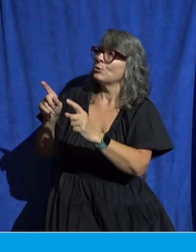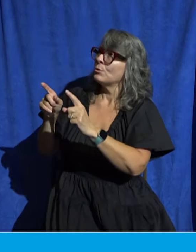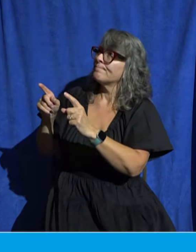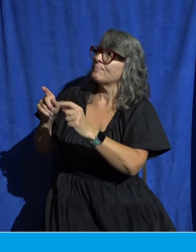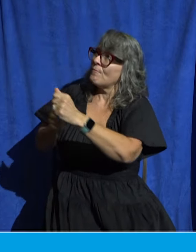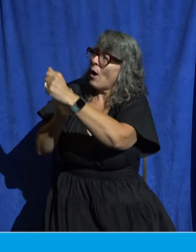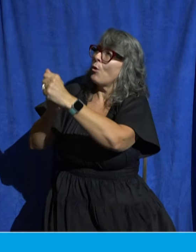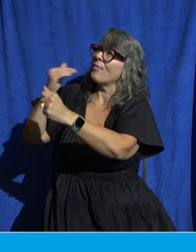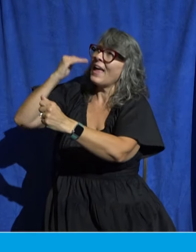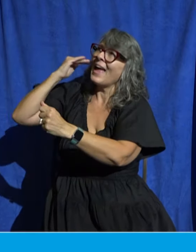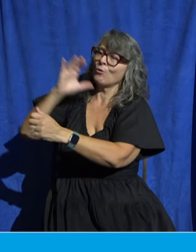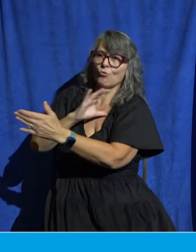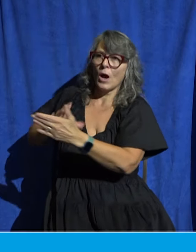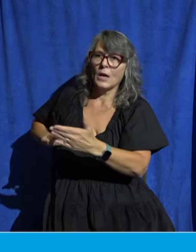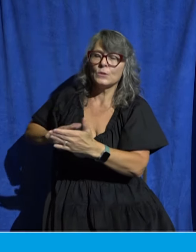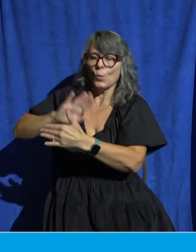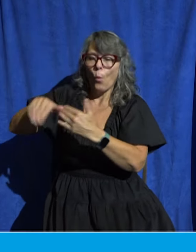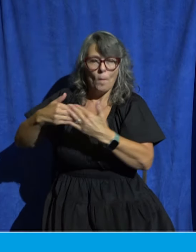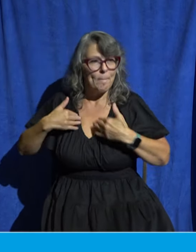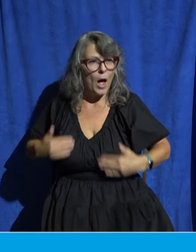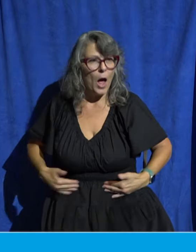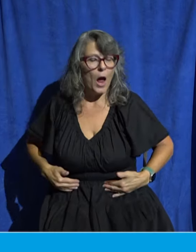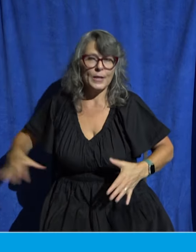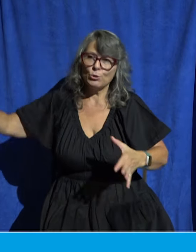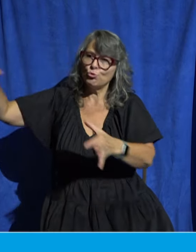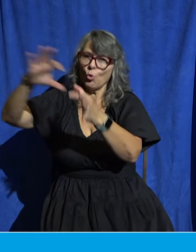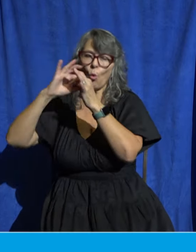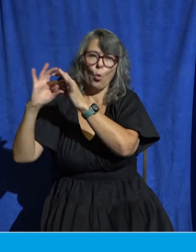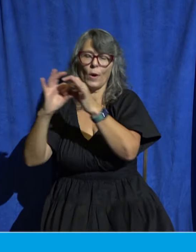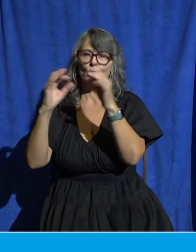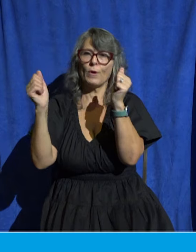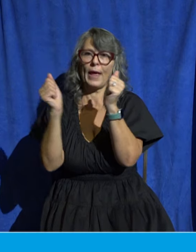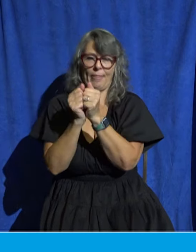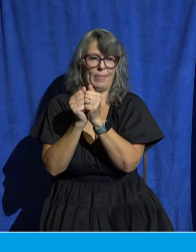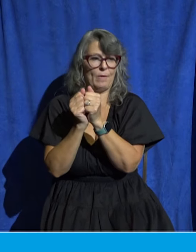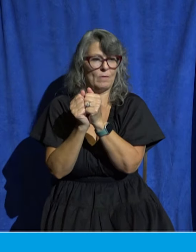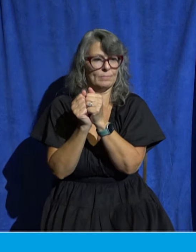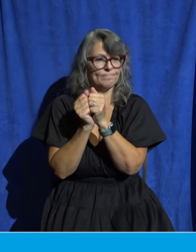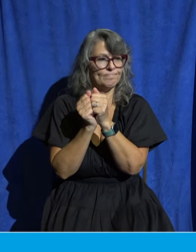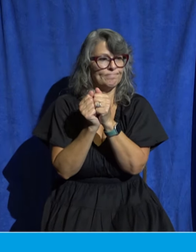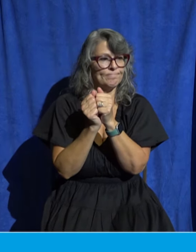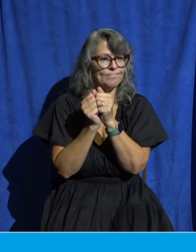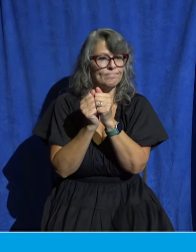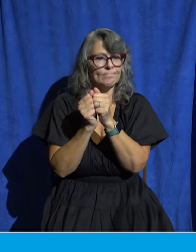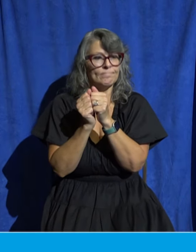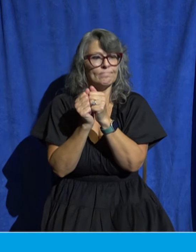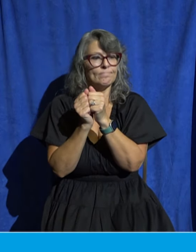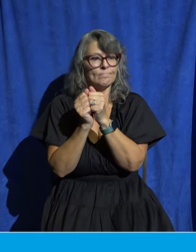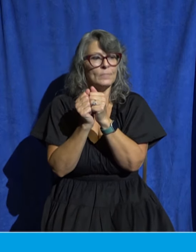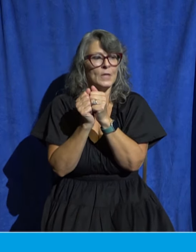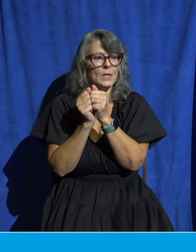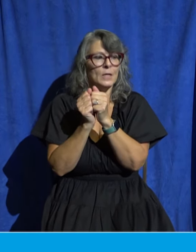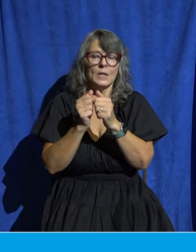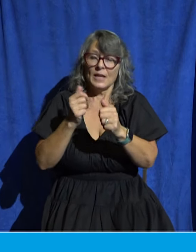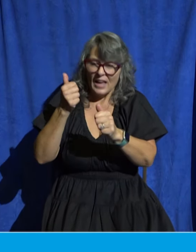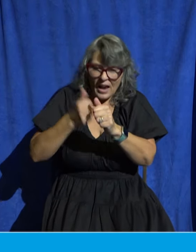joined and held together by every joint with which it is equipped when each part